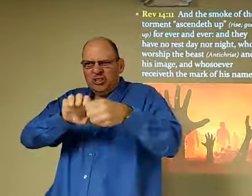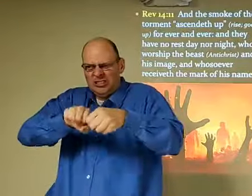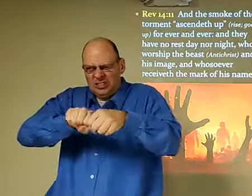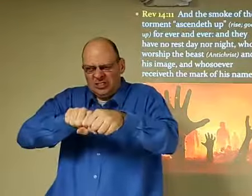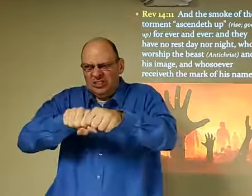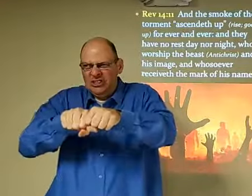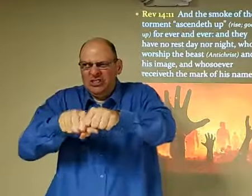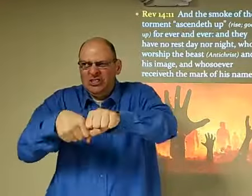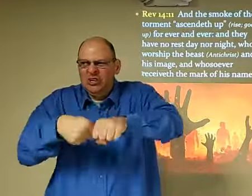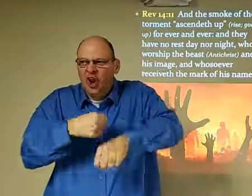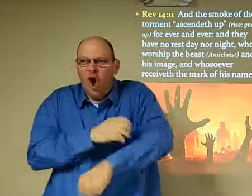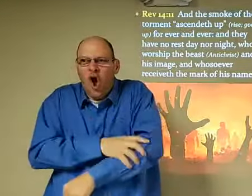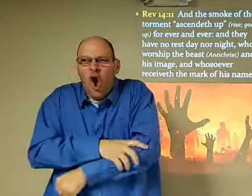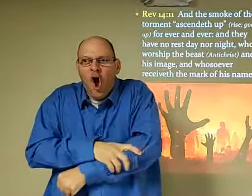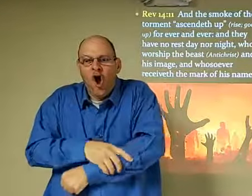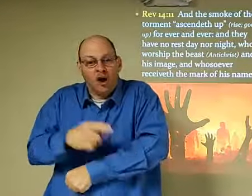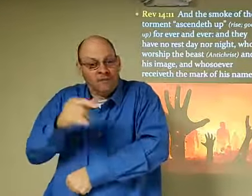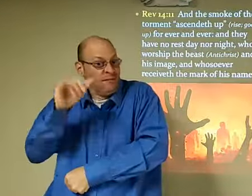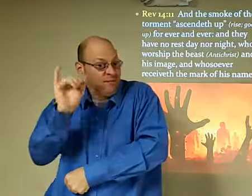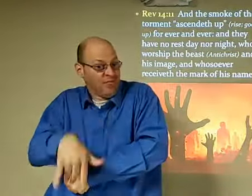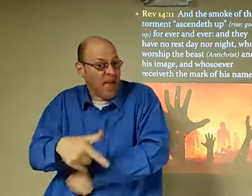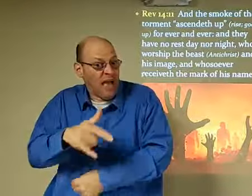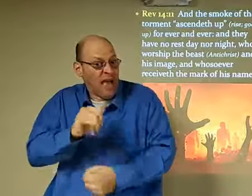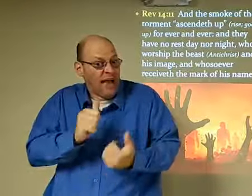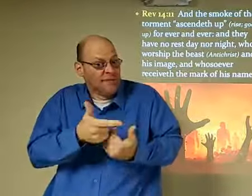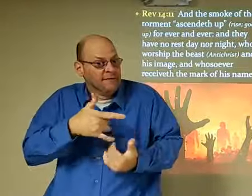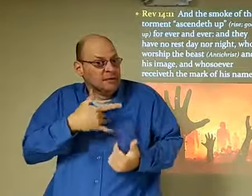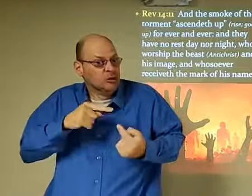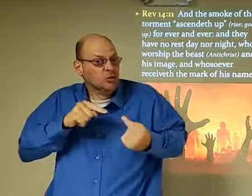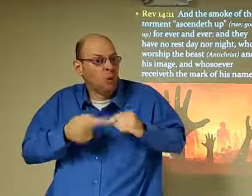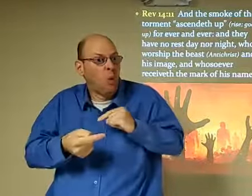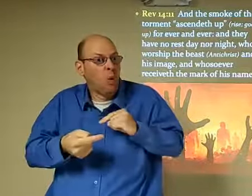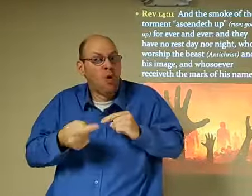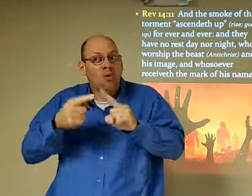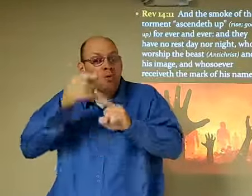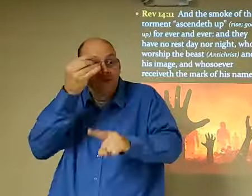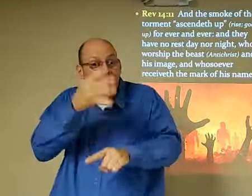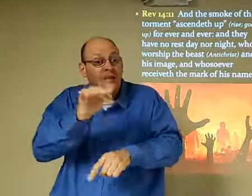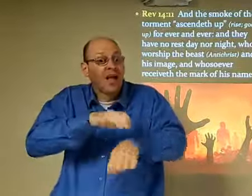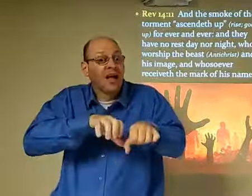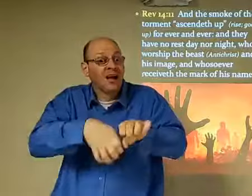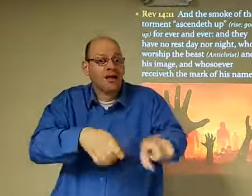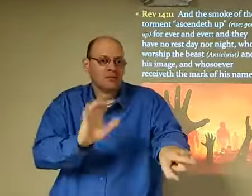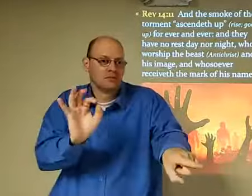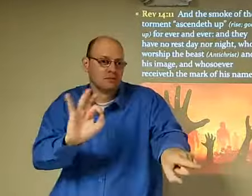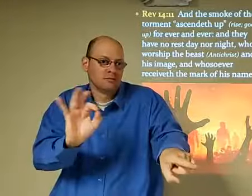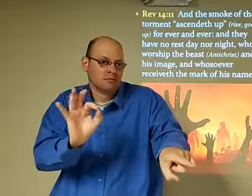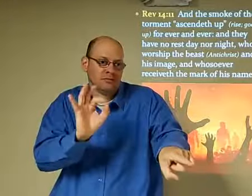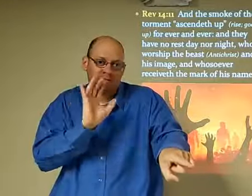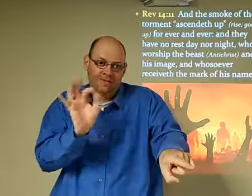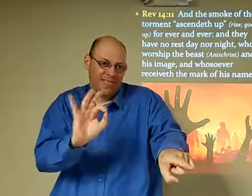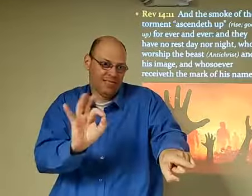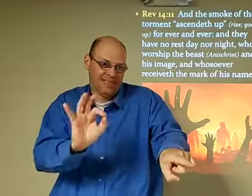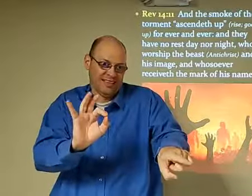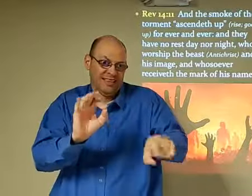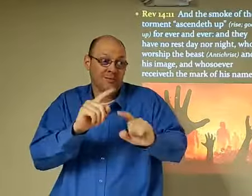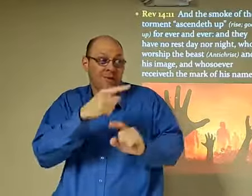to burn. You know, like it was, you know, we squeezed and turned at the same time. And that's somewhat like torture. But that's nothing